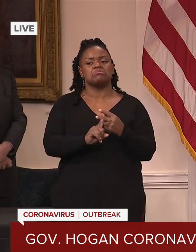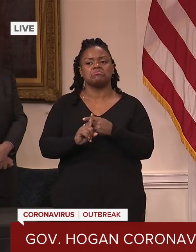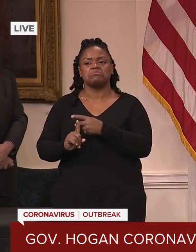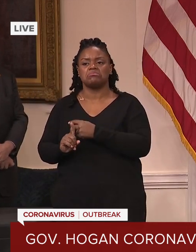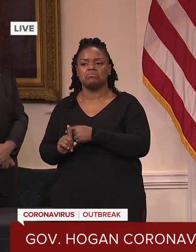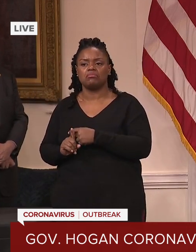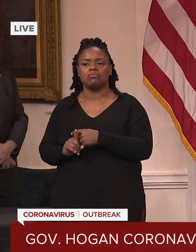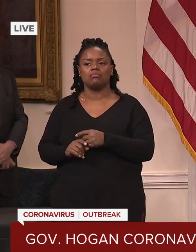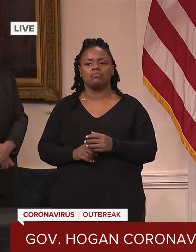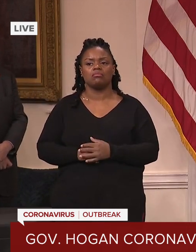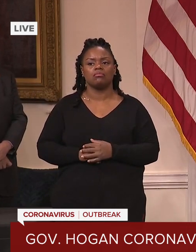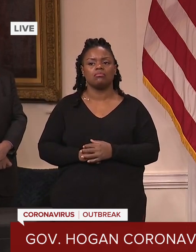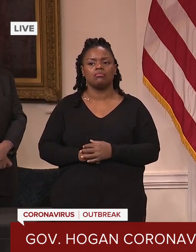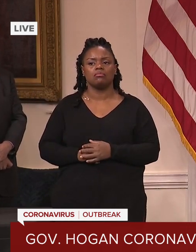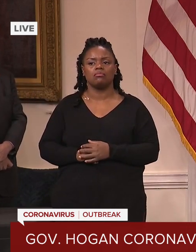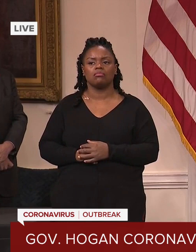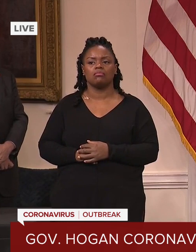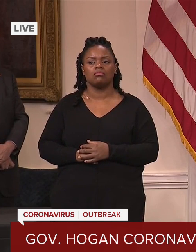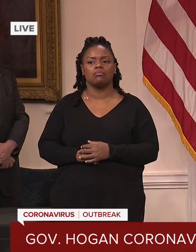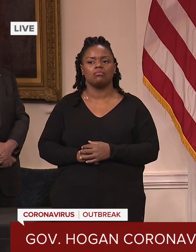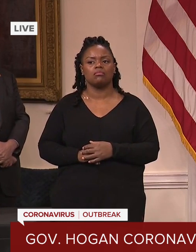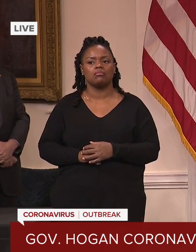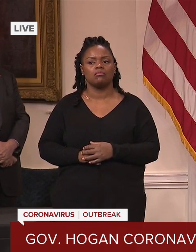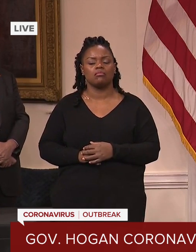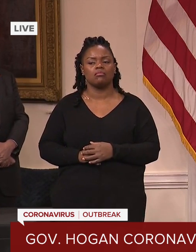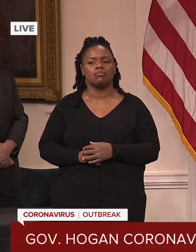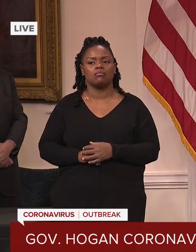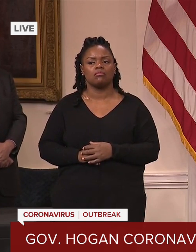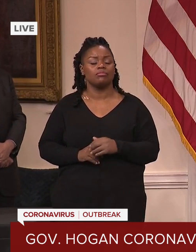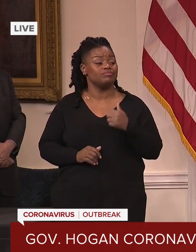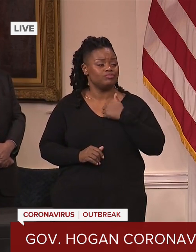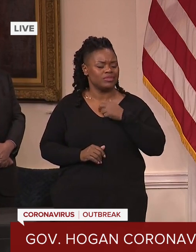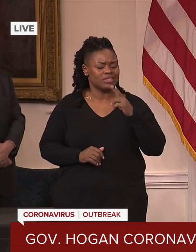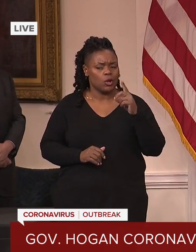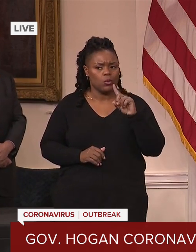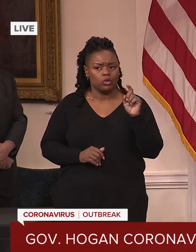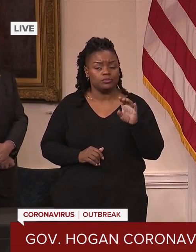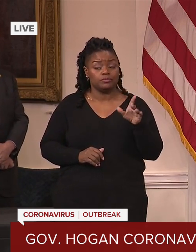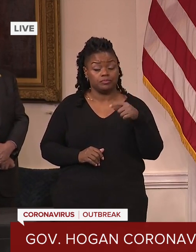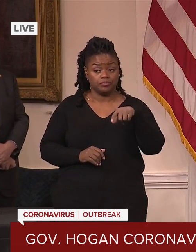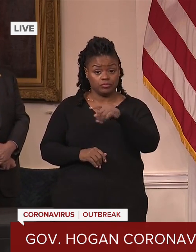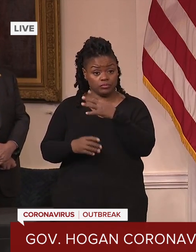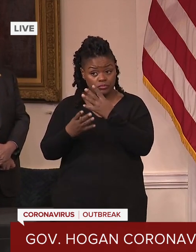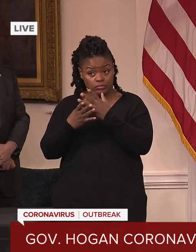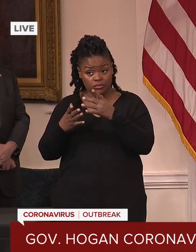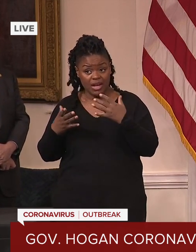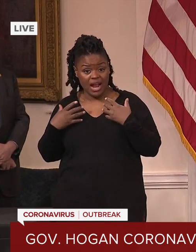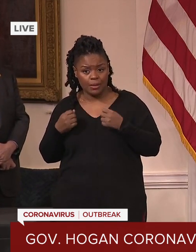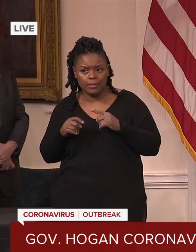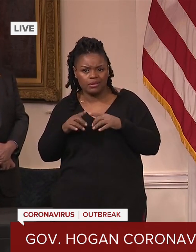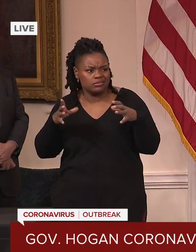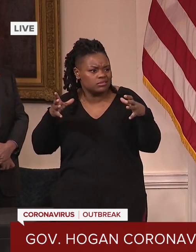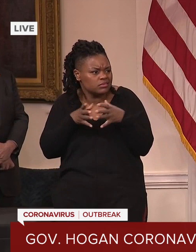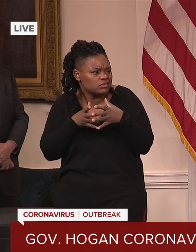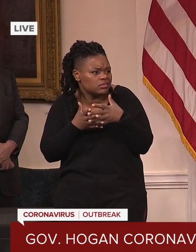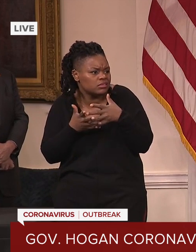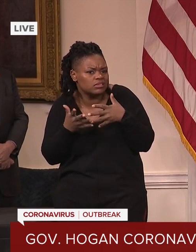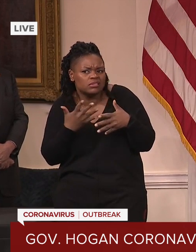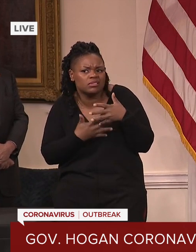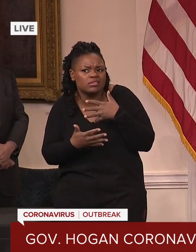I just want to follow up. Even healthy inmates, because of their setting, would they be at higher risk than a